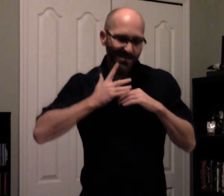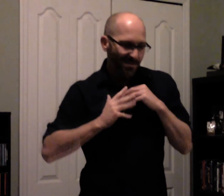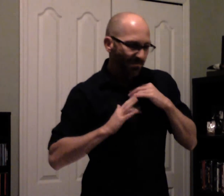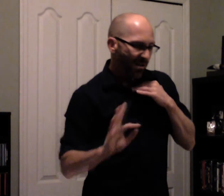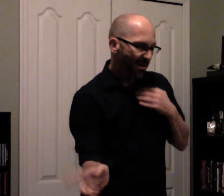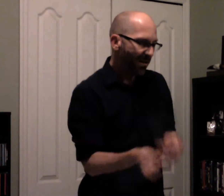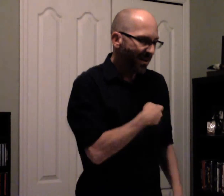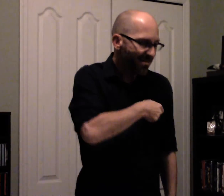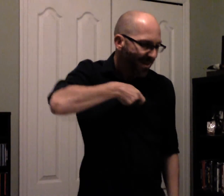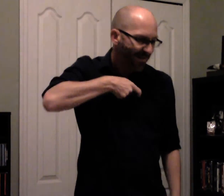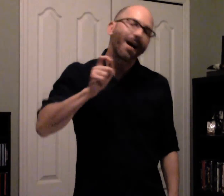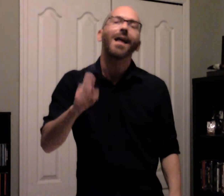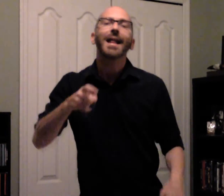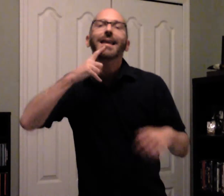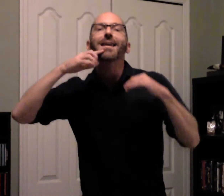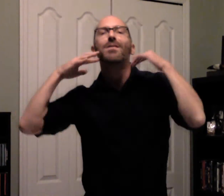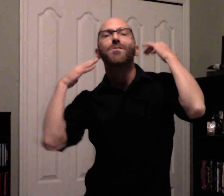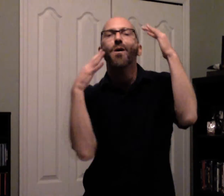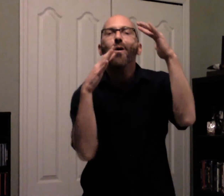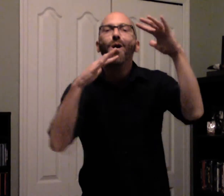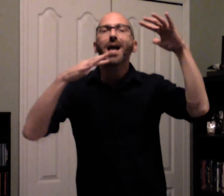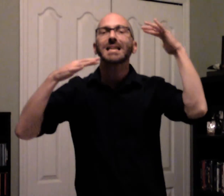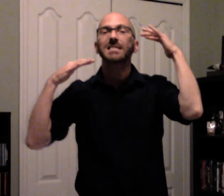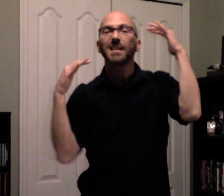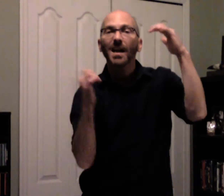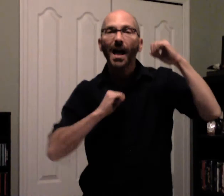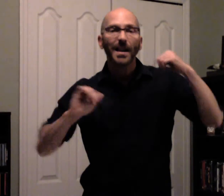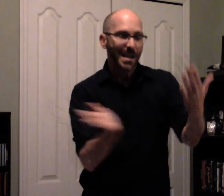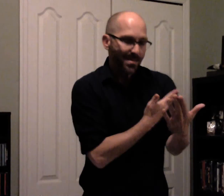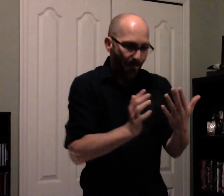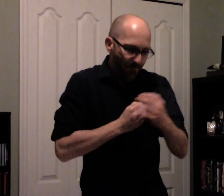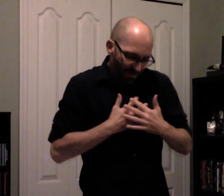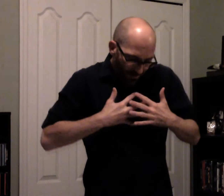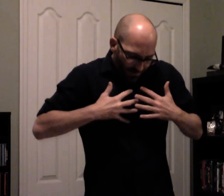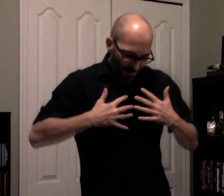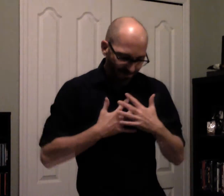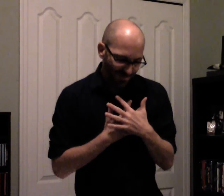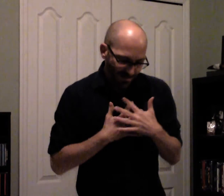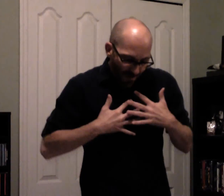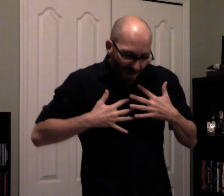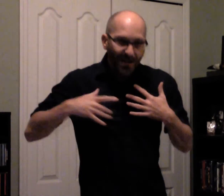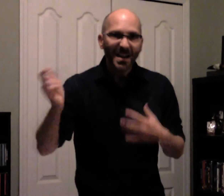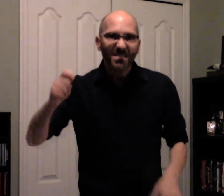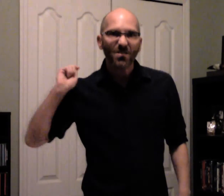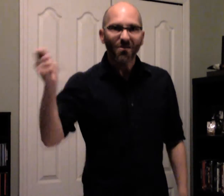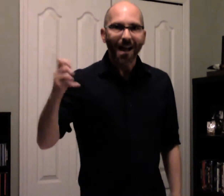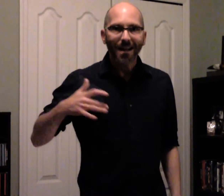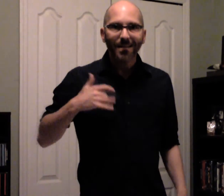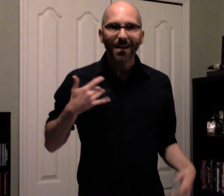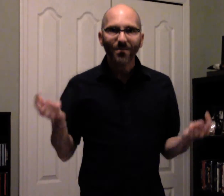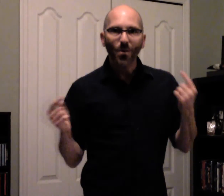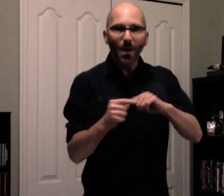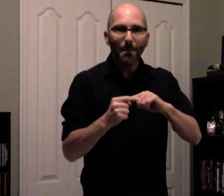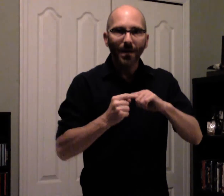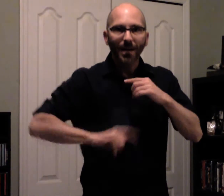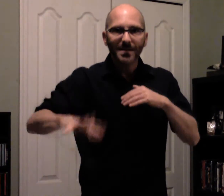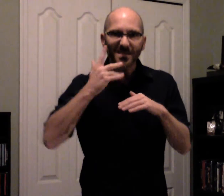some blood in the cup I need noise, I need the buzz of itself Need the crack of a whip Need some